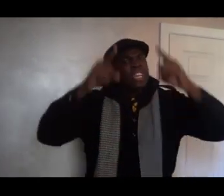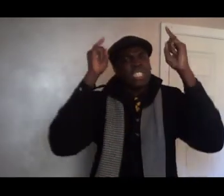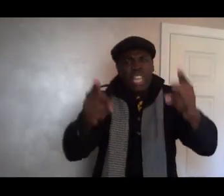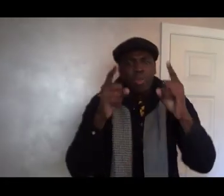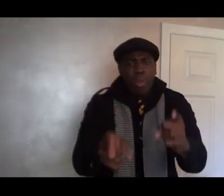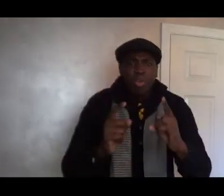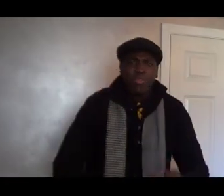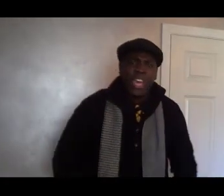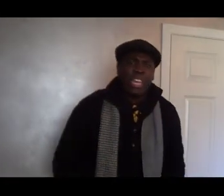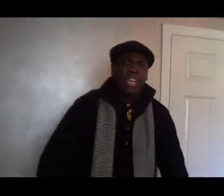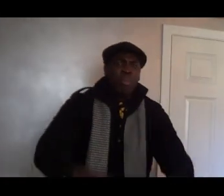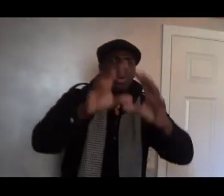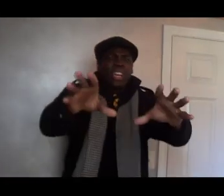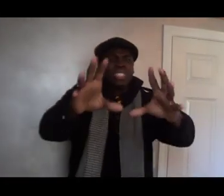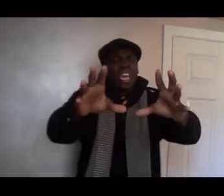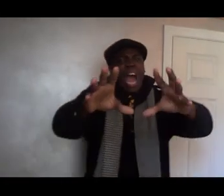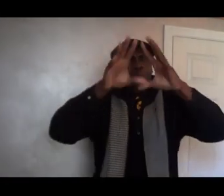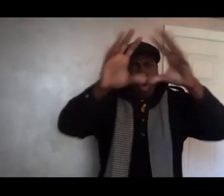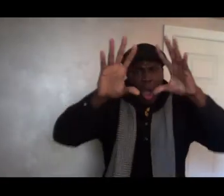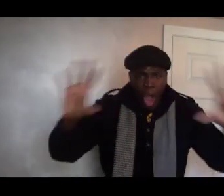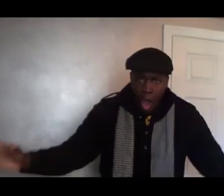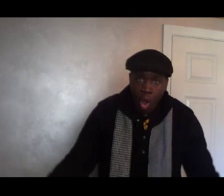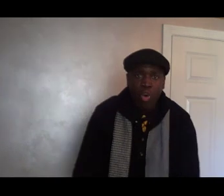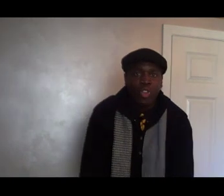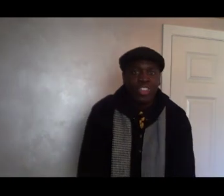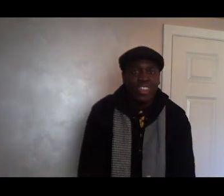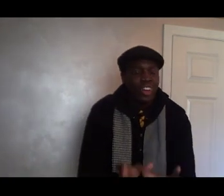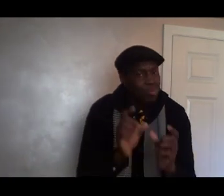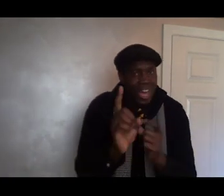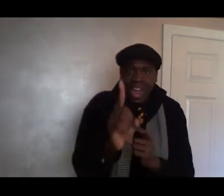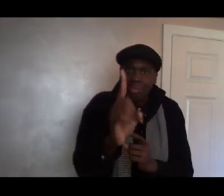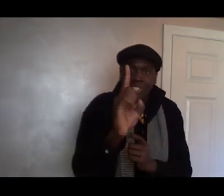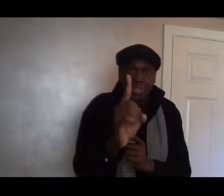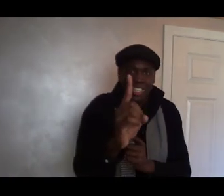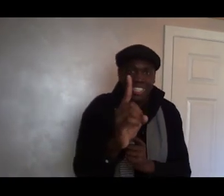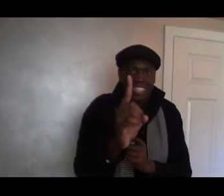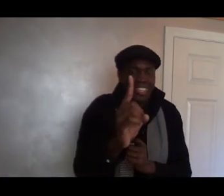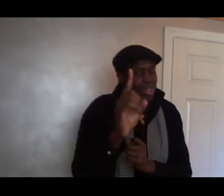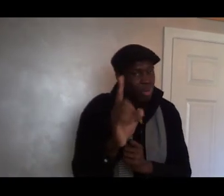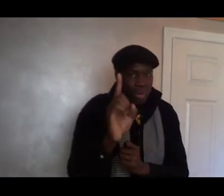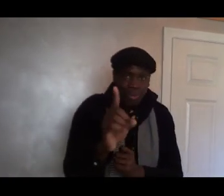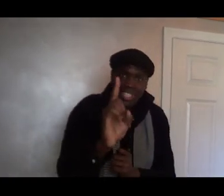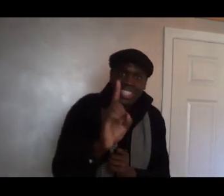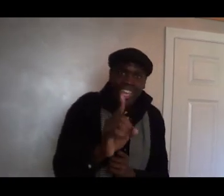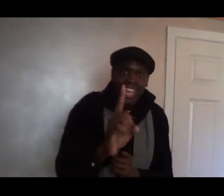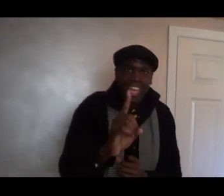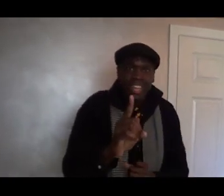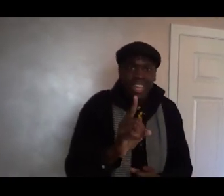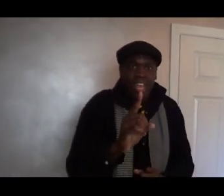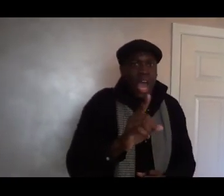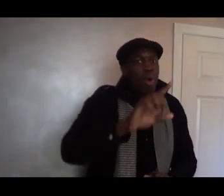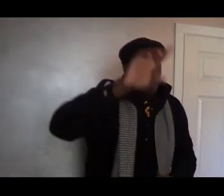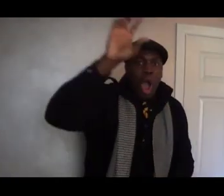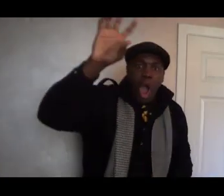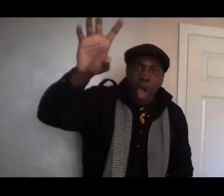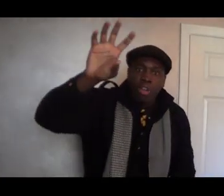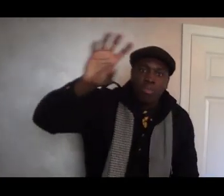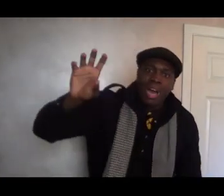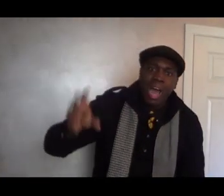Stay motivated. Because I want all of my opportunities. Remember we said that? I want all of my